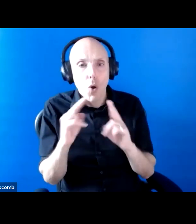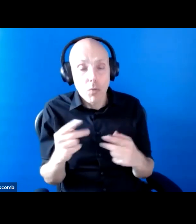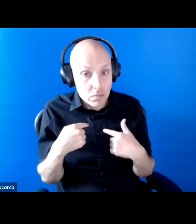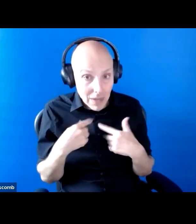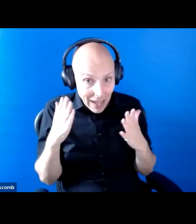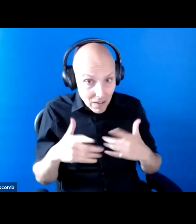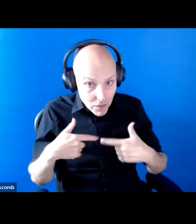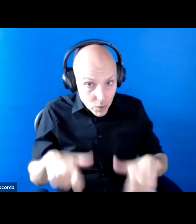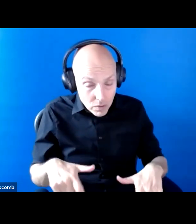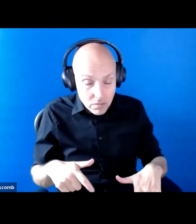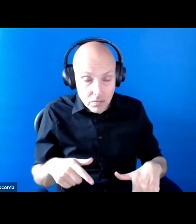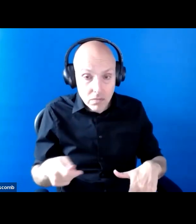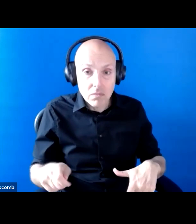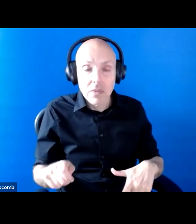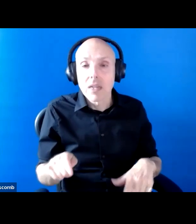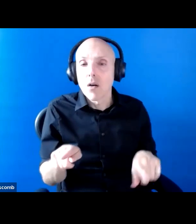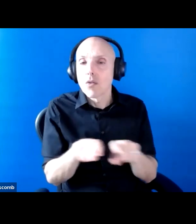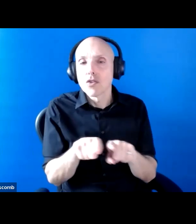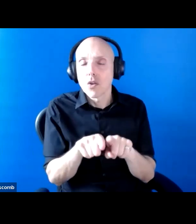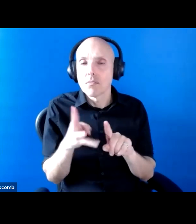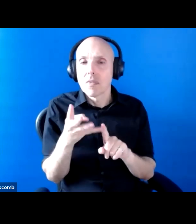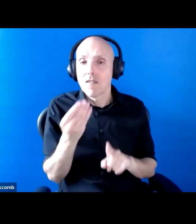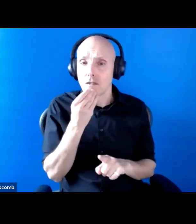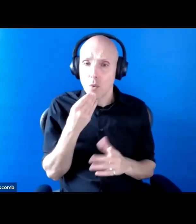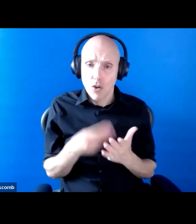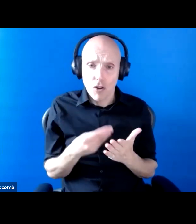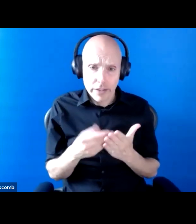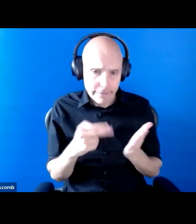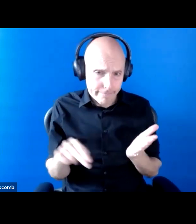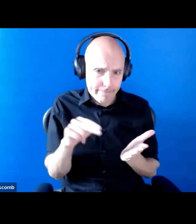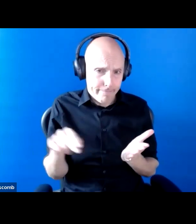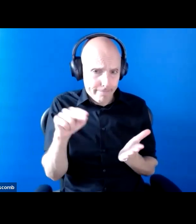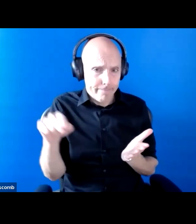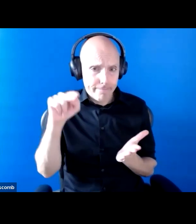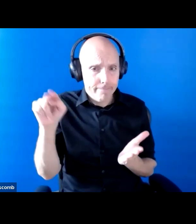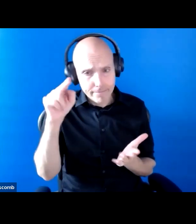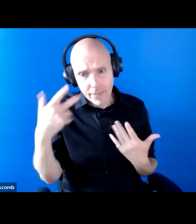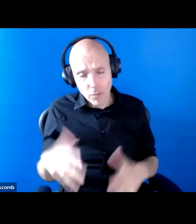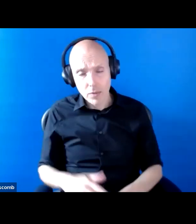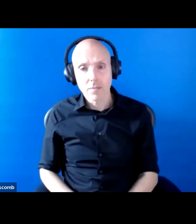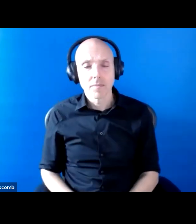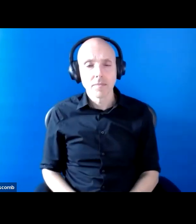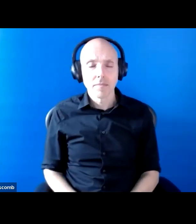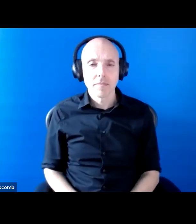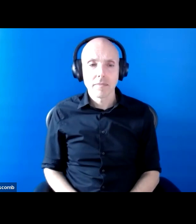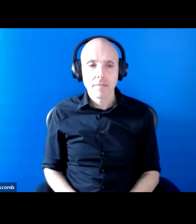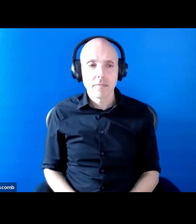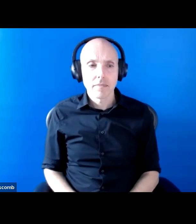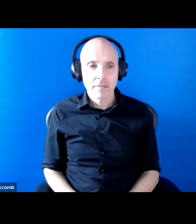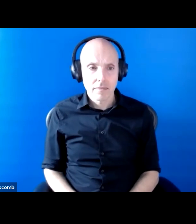Food costs, food I've said, are very, very high and going up all the time. And we have figures from the Food Foundation